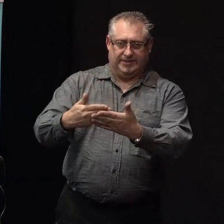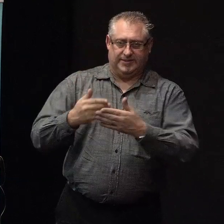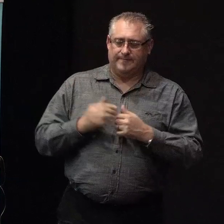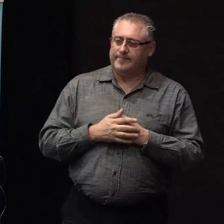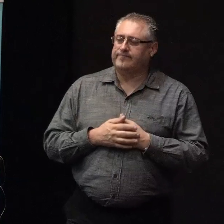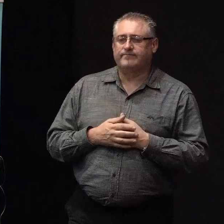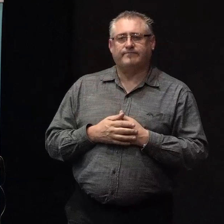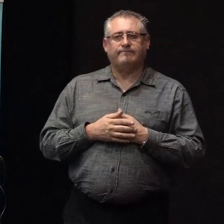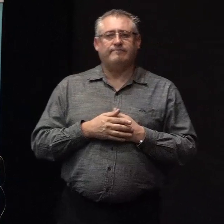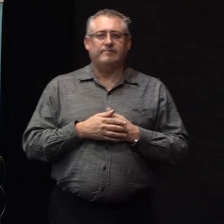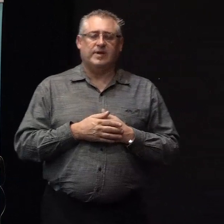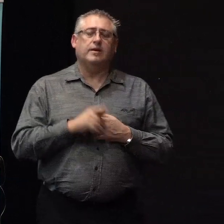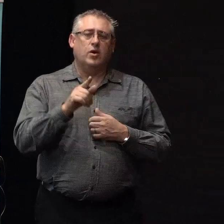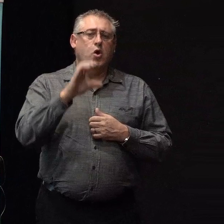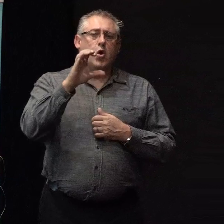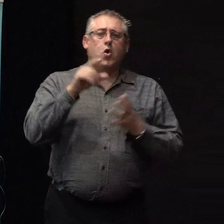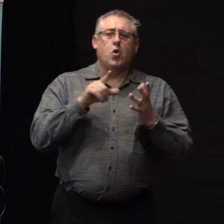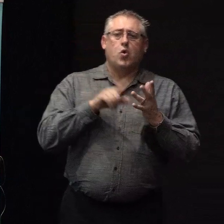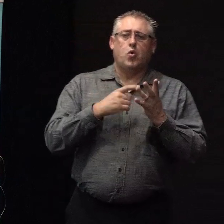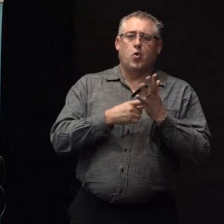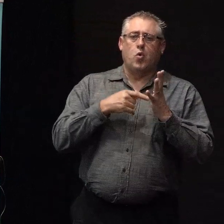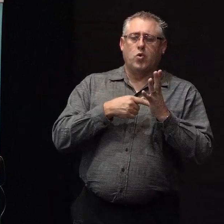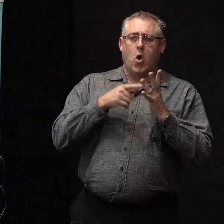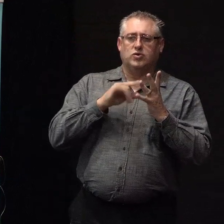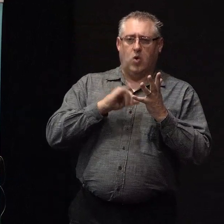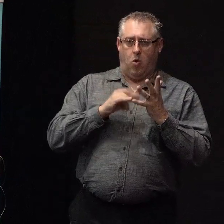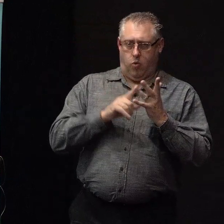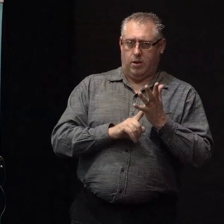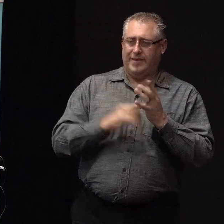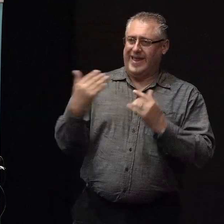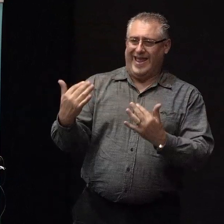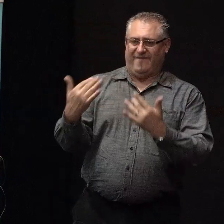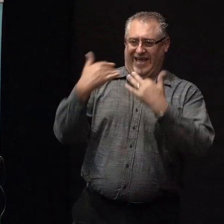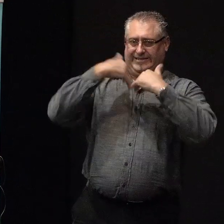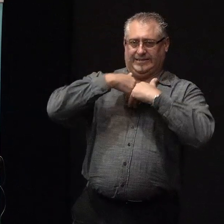Now the effects of adrenaline, oh sorry, of cortisol. Sorry, just found my page.